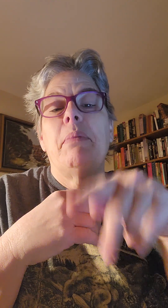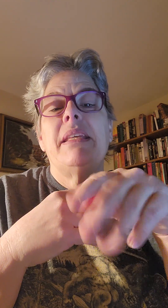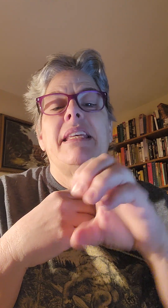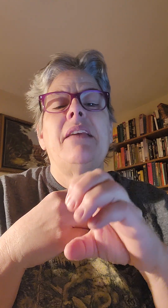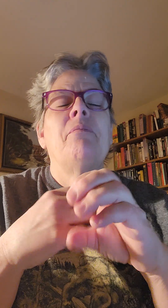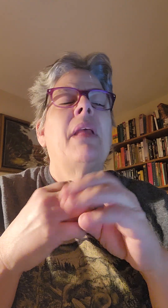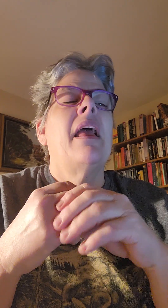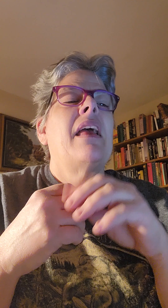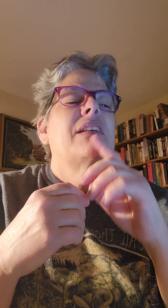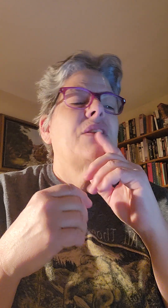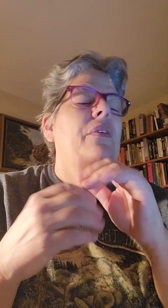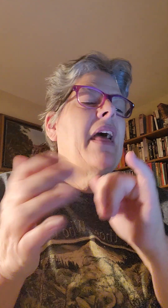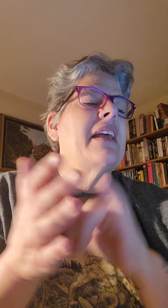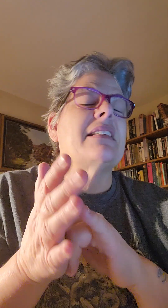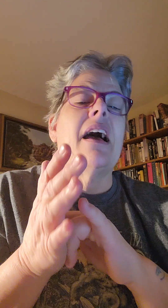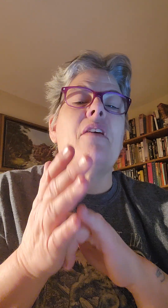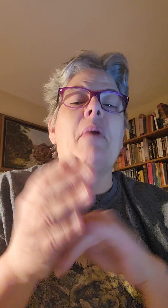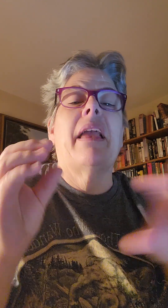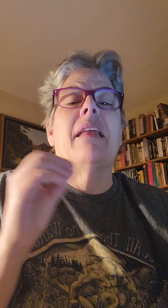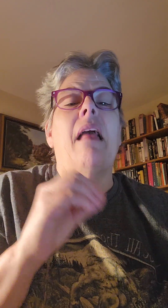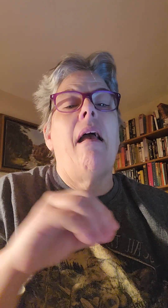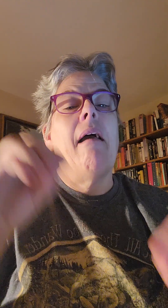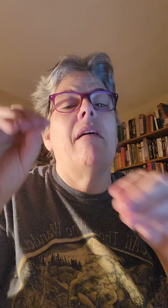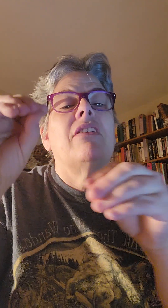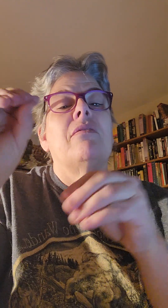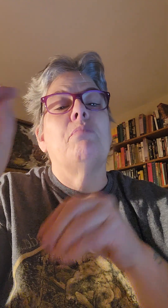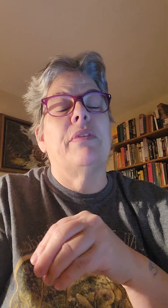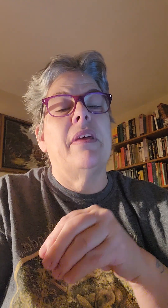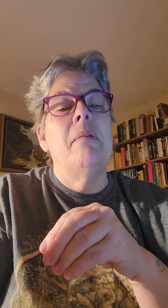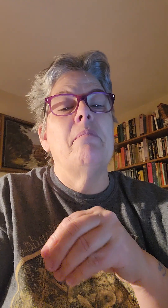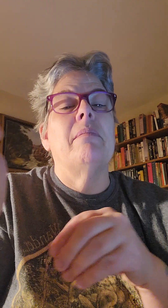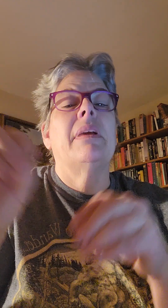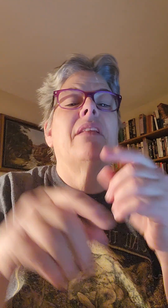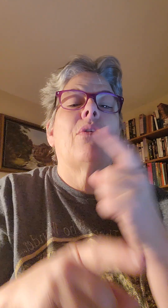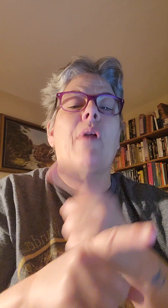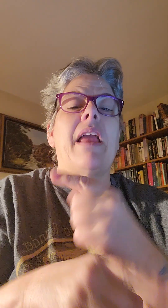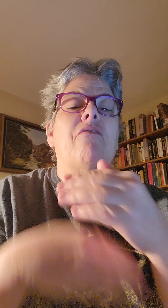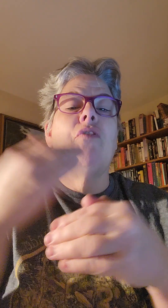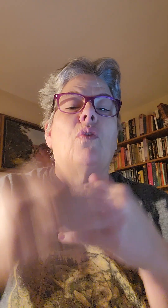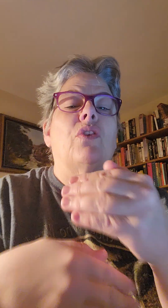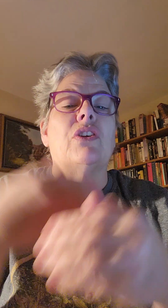PC so that, um, I can put them in the right folder.